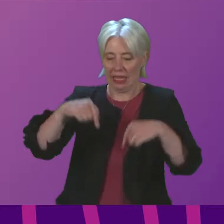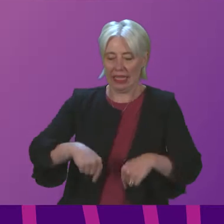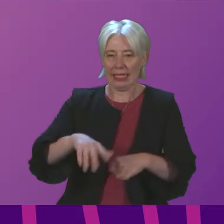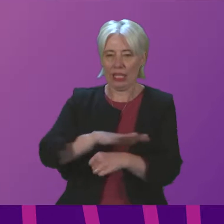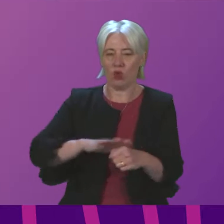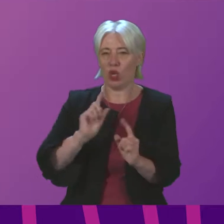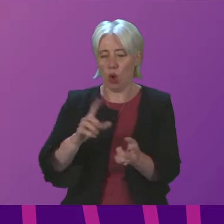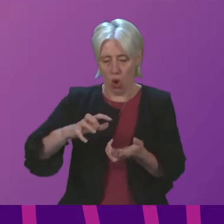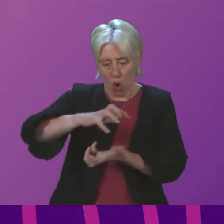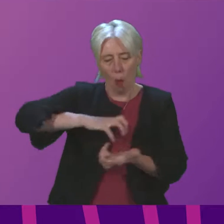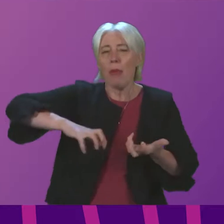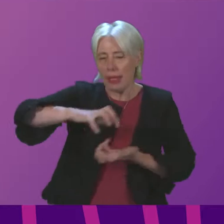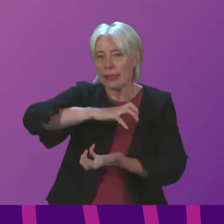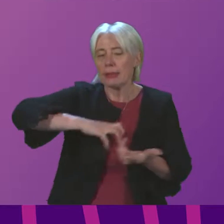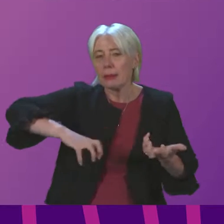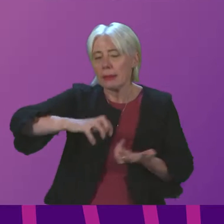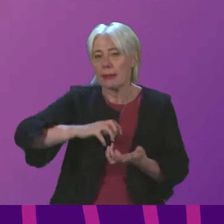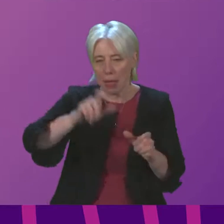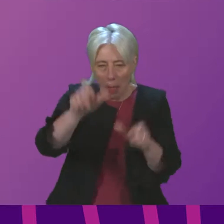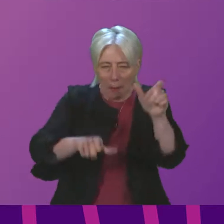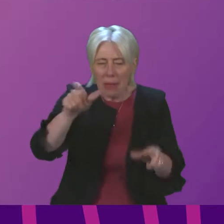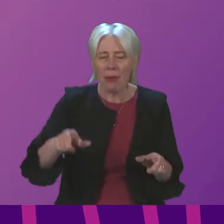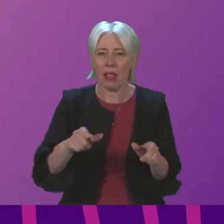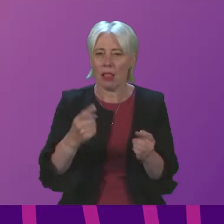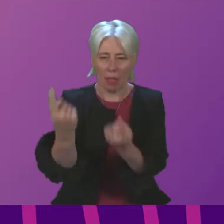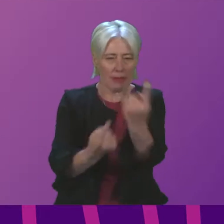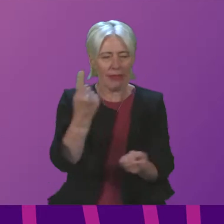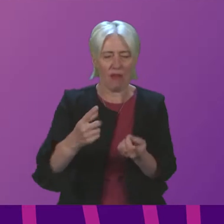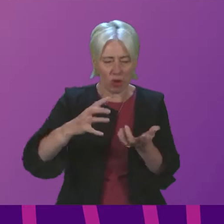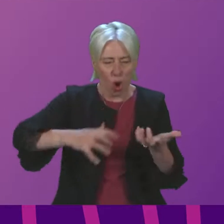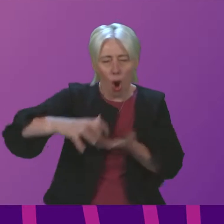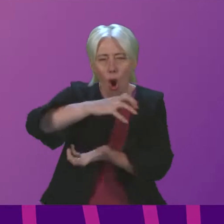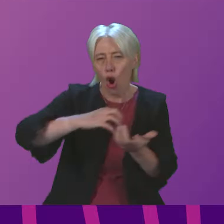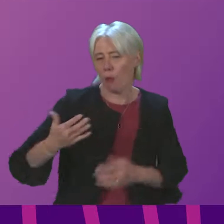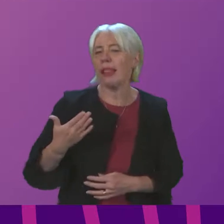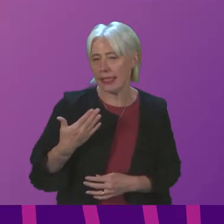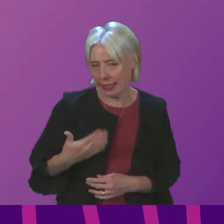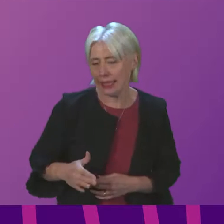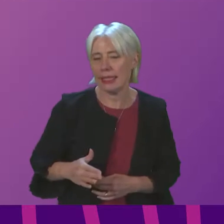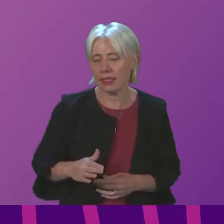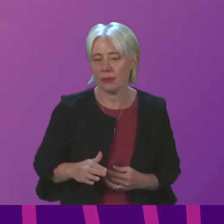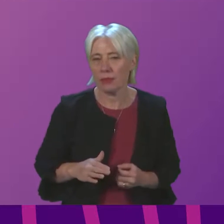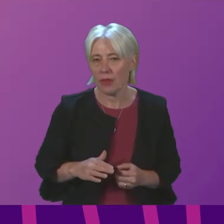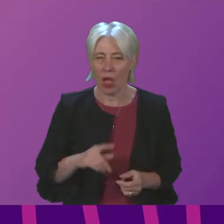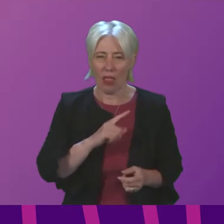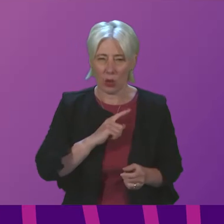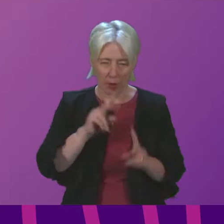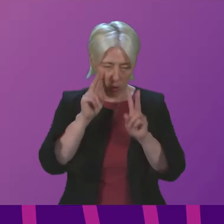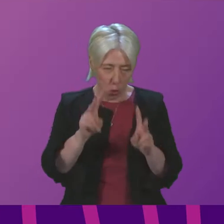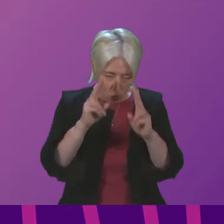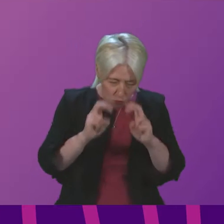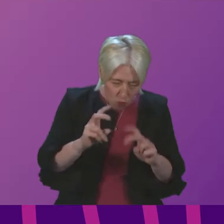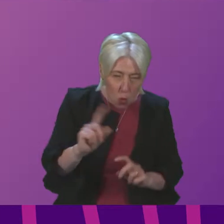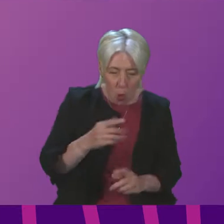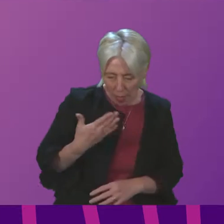complex situation with people with people lot of complex needs, and therefore we have to address all of those. The